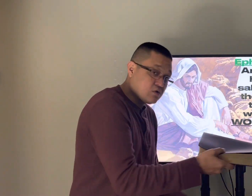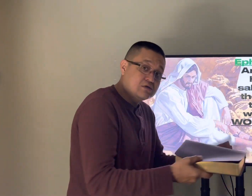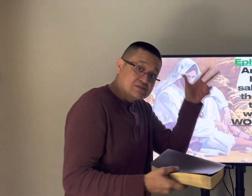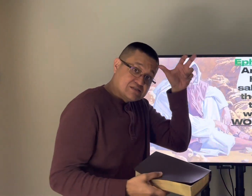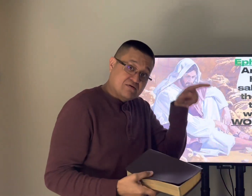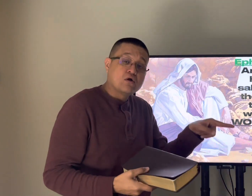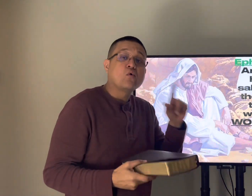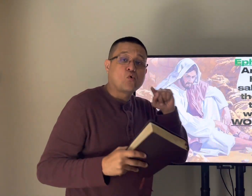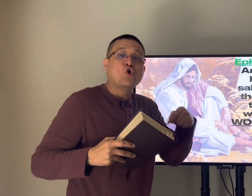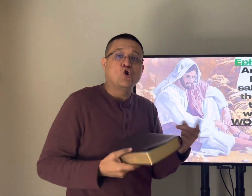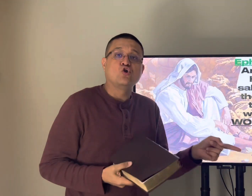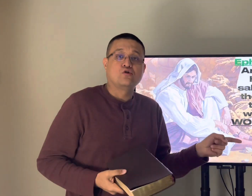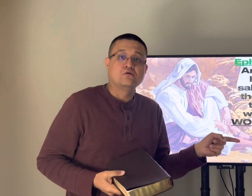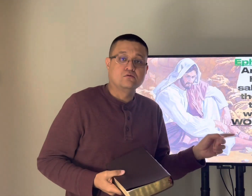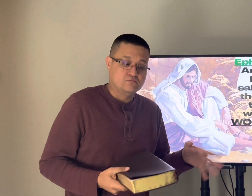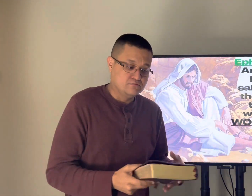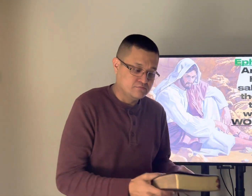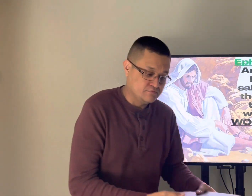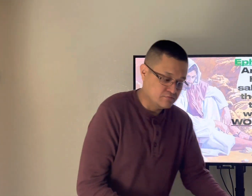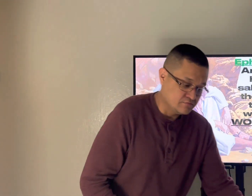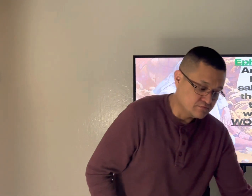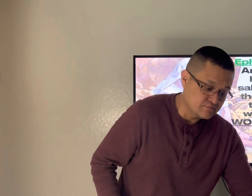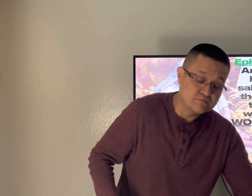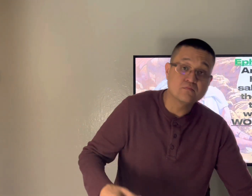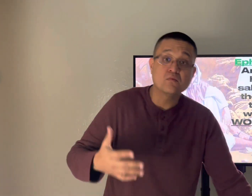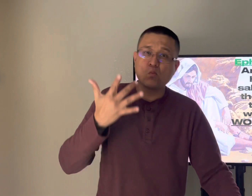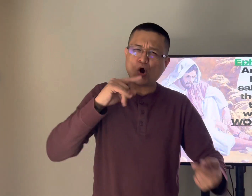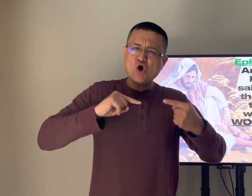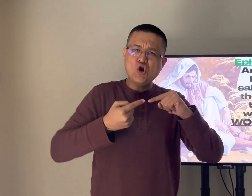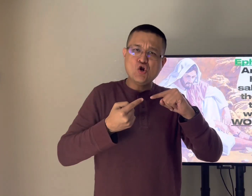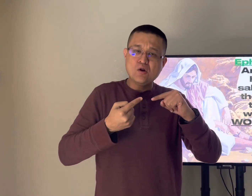him when you do that then you'll be hurt